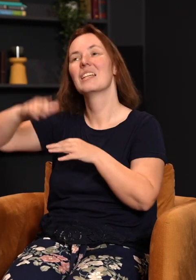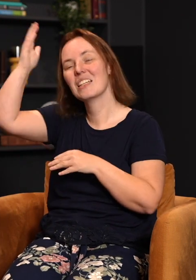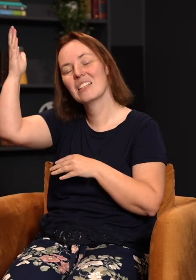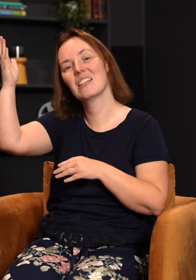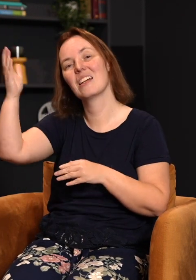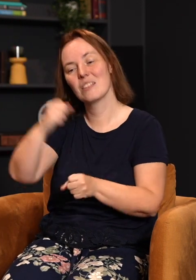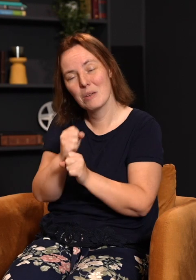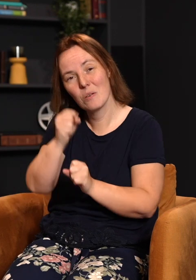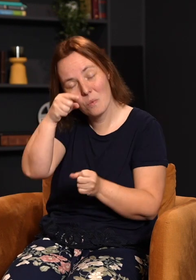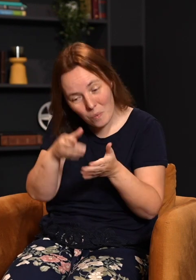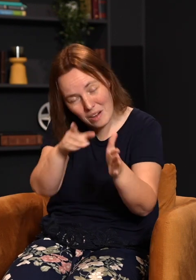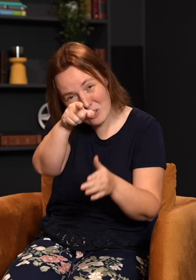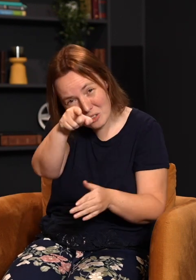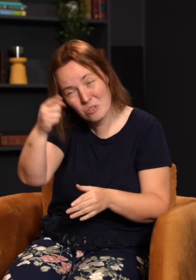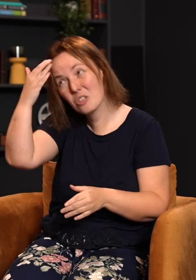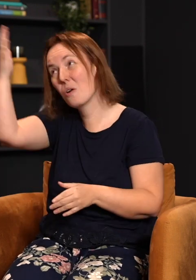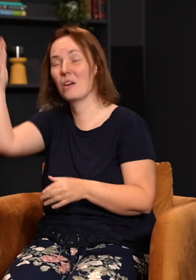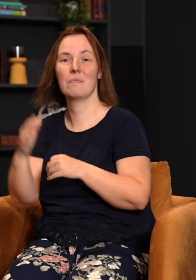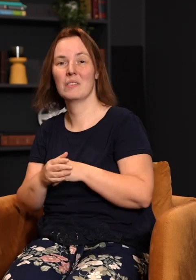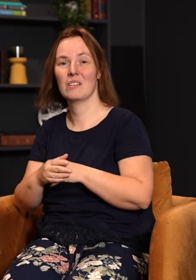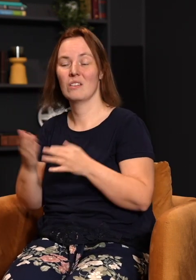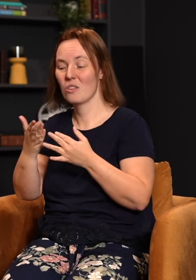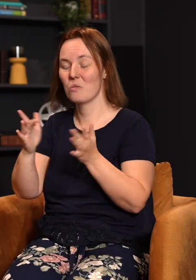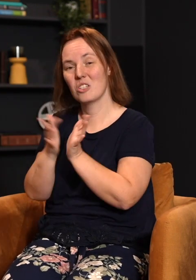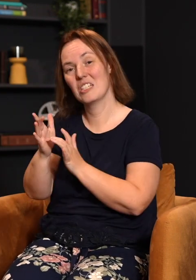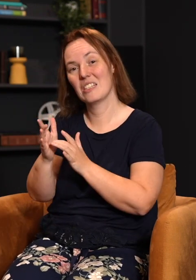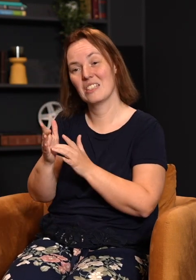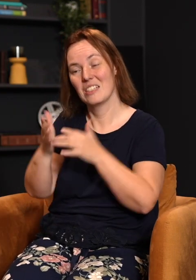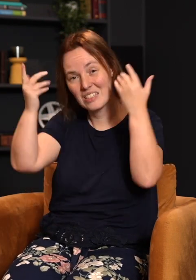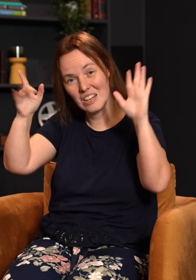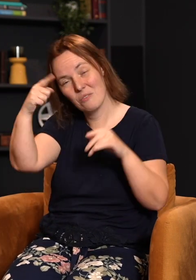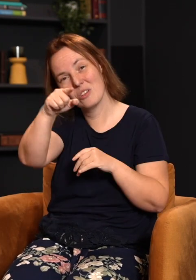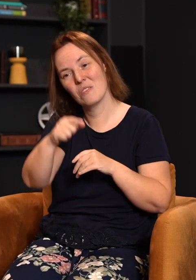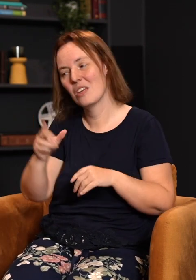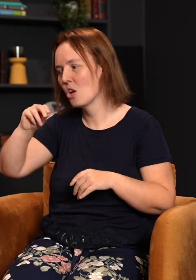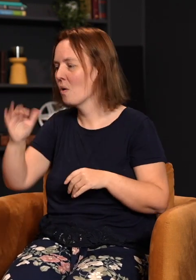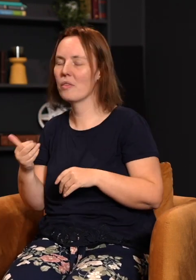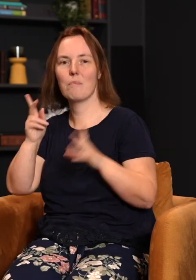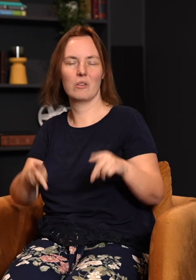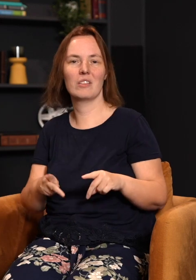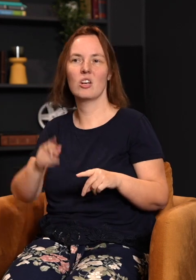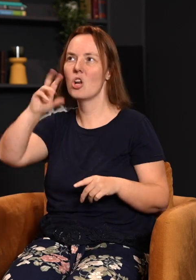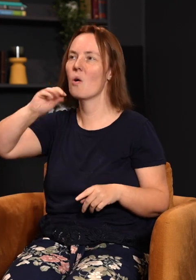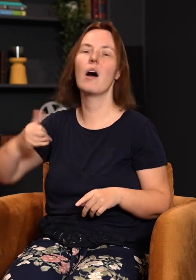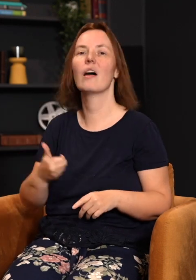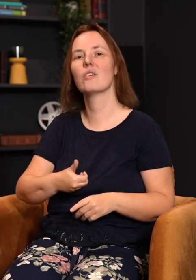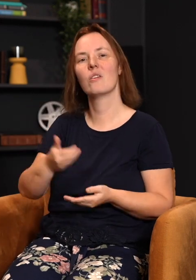need to know this morning, he has made a way for you to know him. And it's through what Jesus has done for you that no other person, no